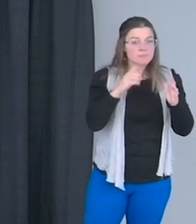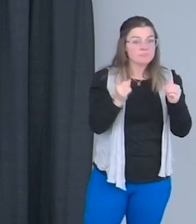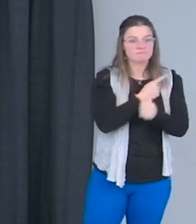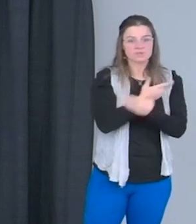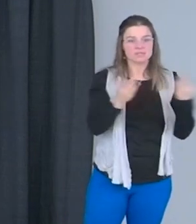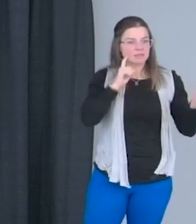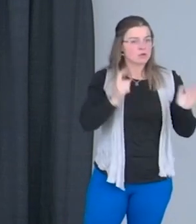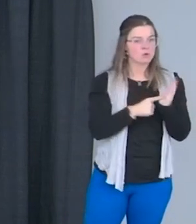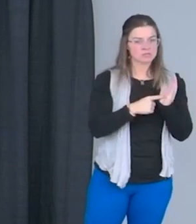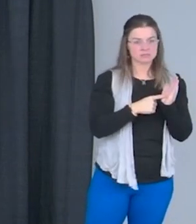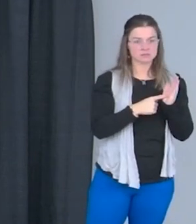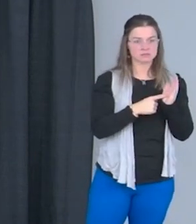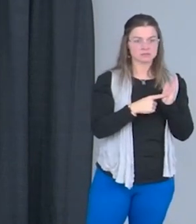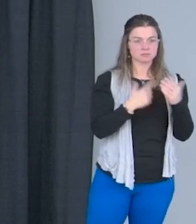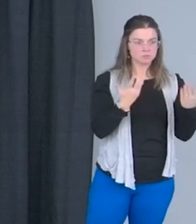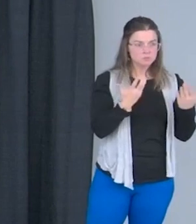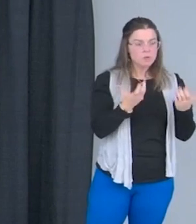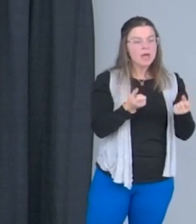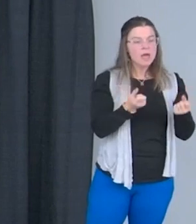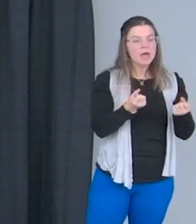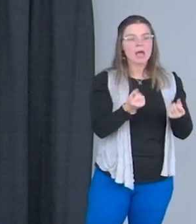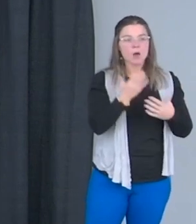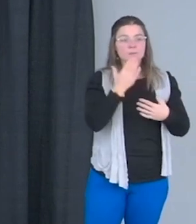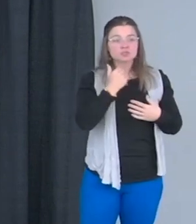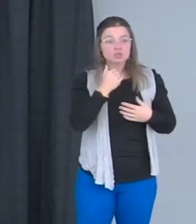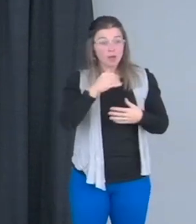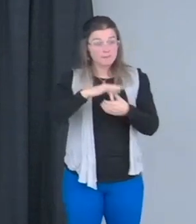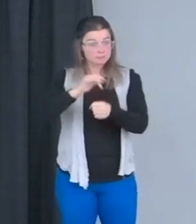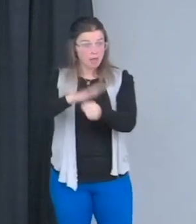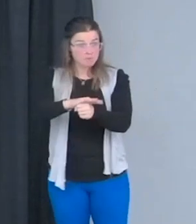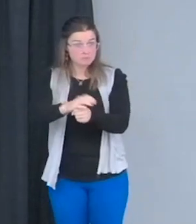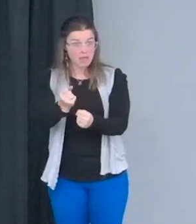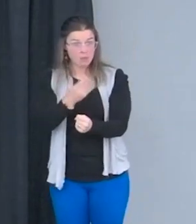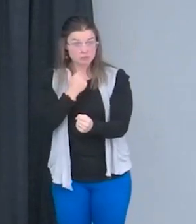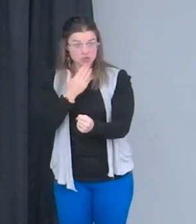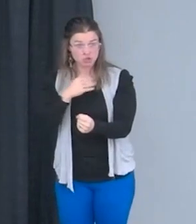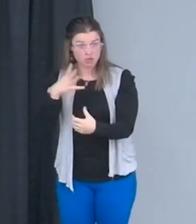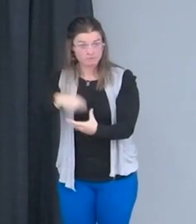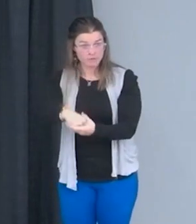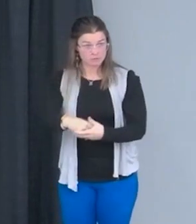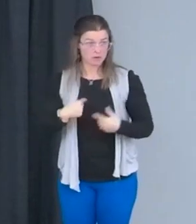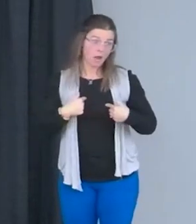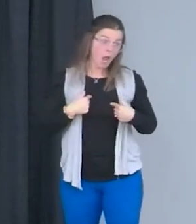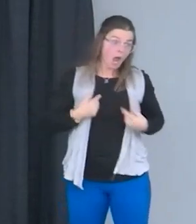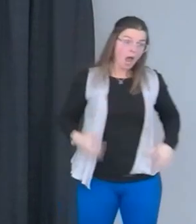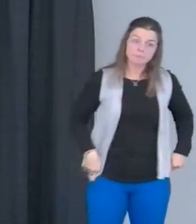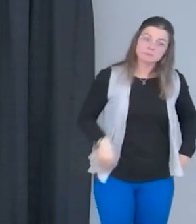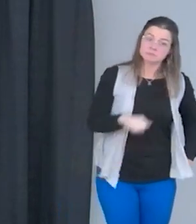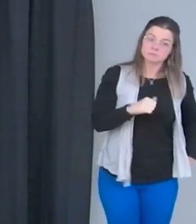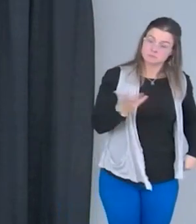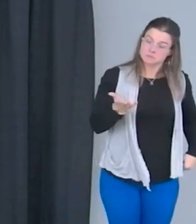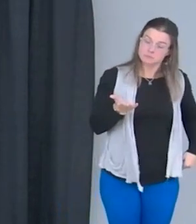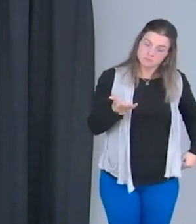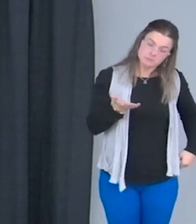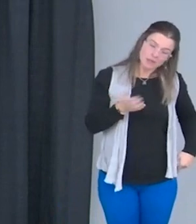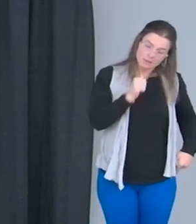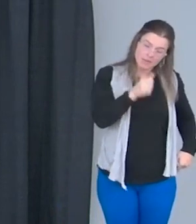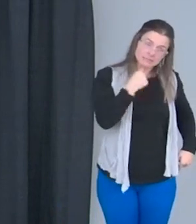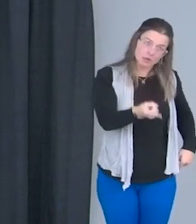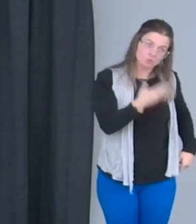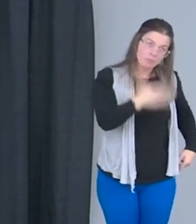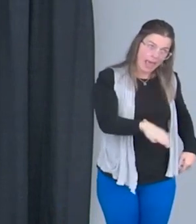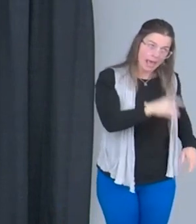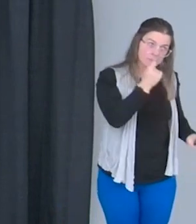my eye was how much sugar was in soda and I, if you drink it, I'm, I'm not telling you it's bad, but I'm telling you it's bad.